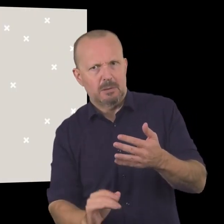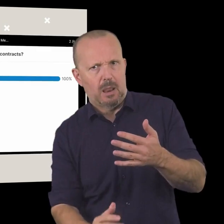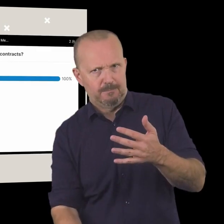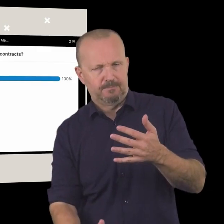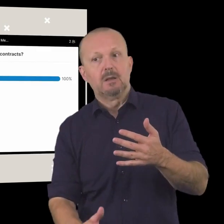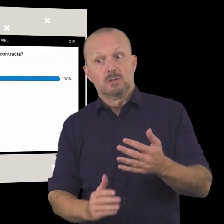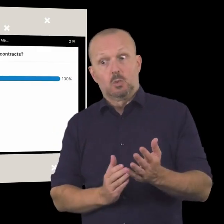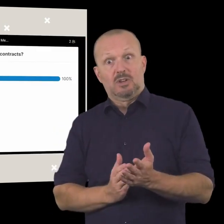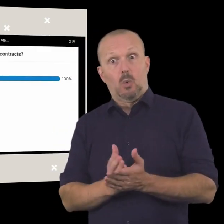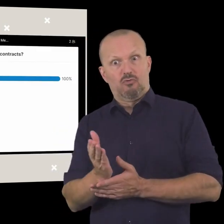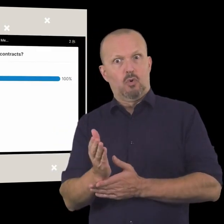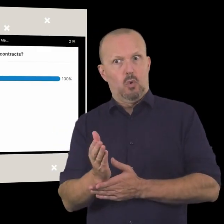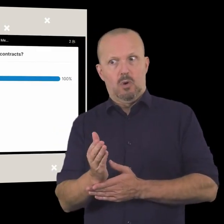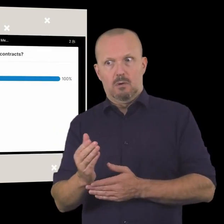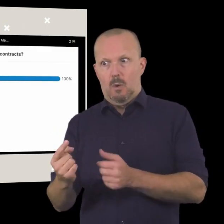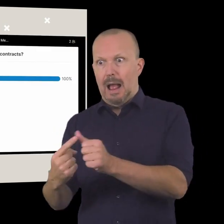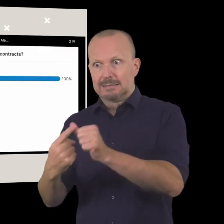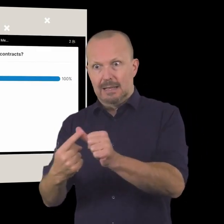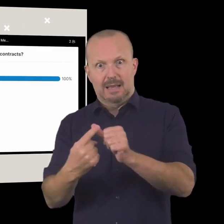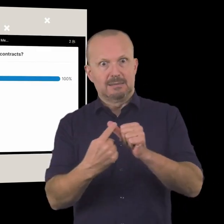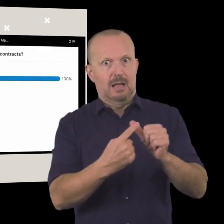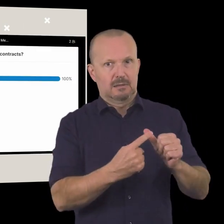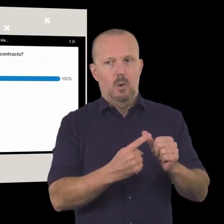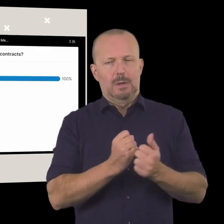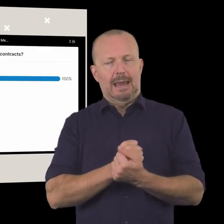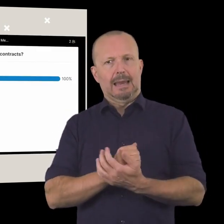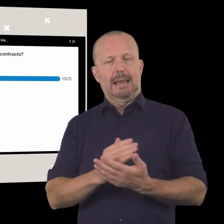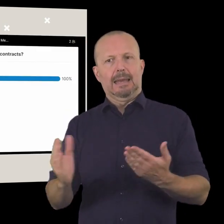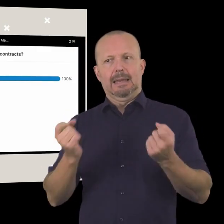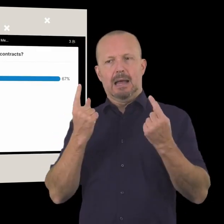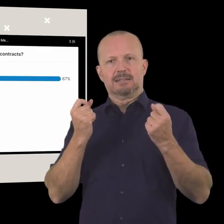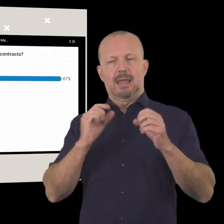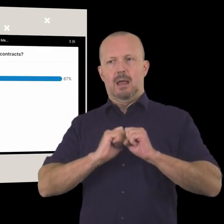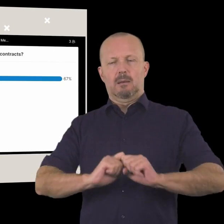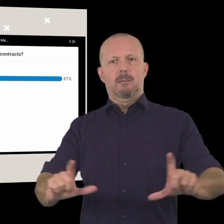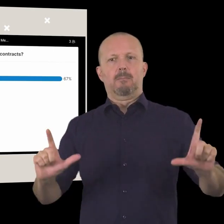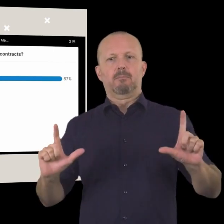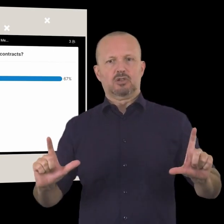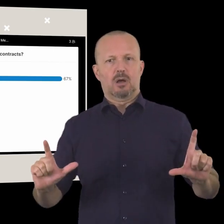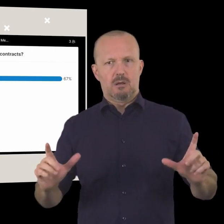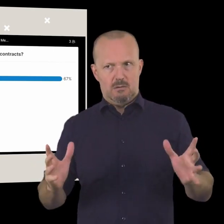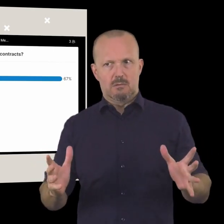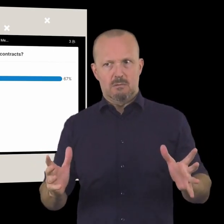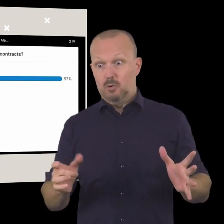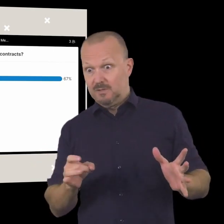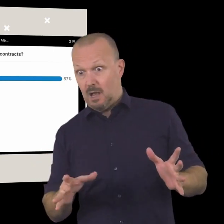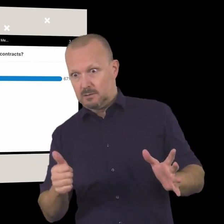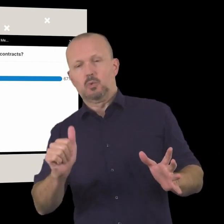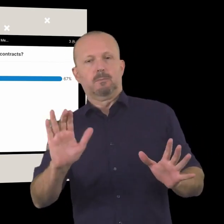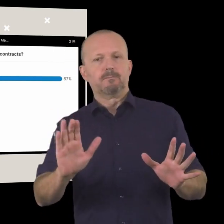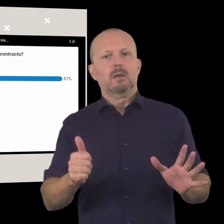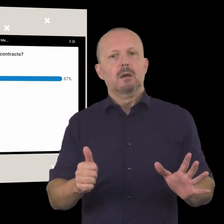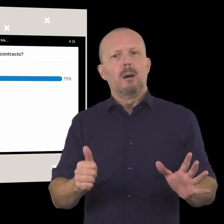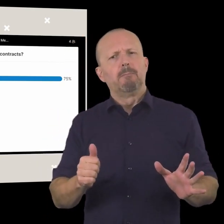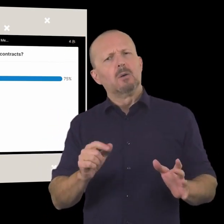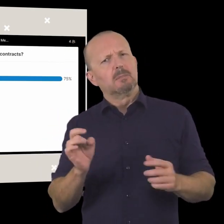income stream so as you go we're going to do this as a poll uh and so we'll get a clear picture across everyone who's part of the session you've started already